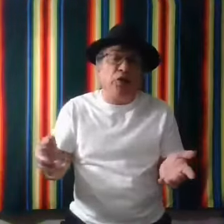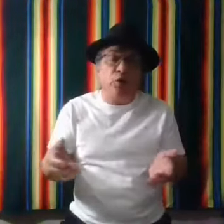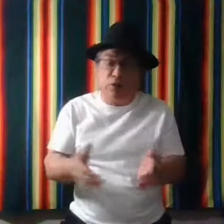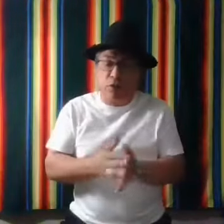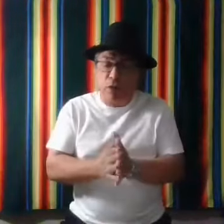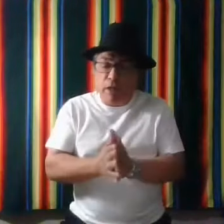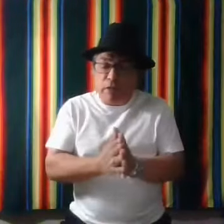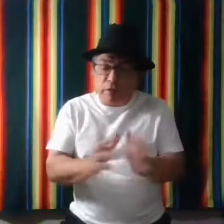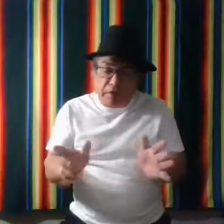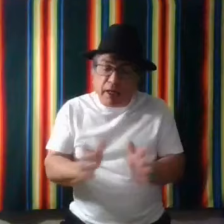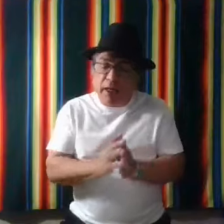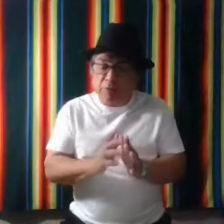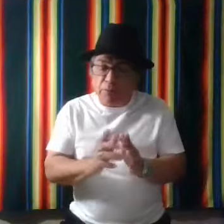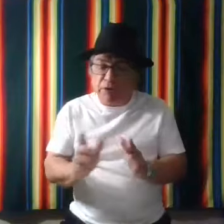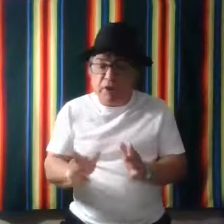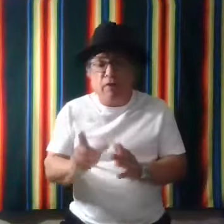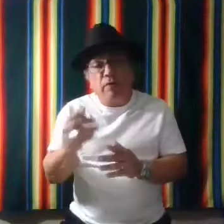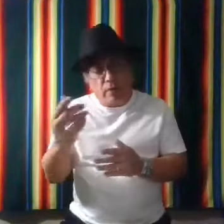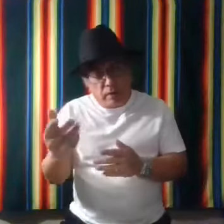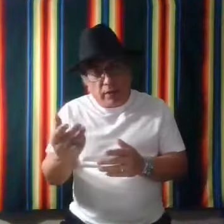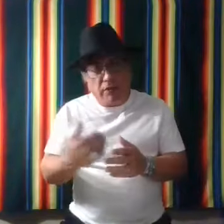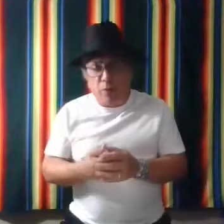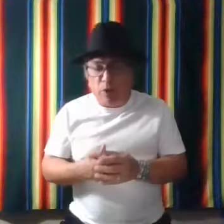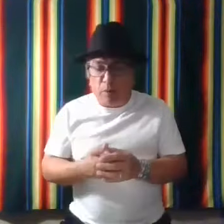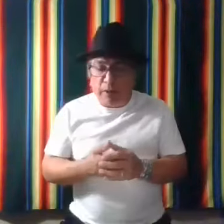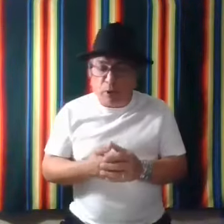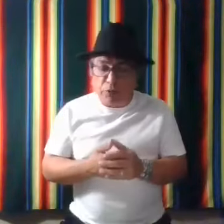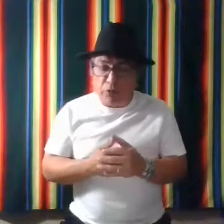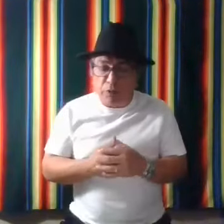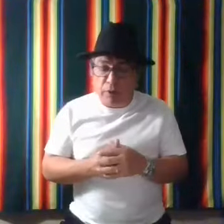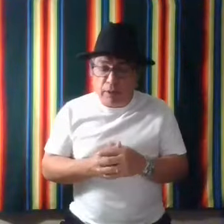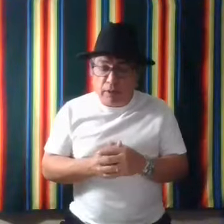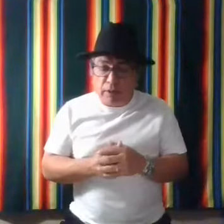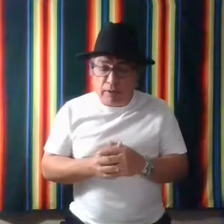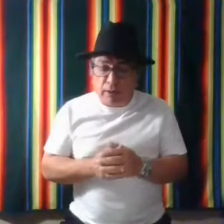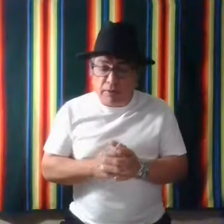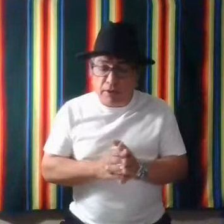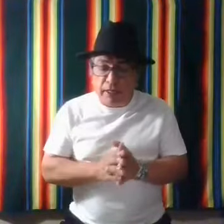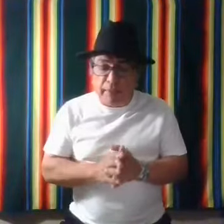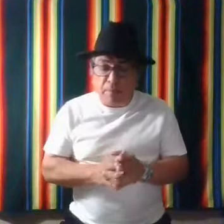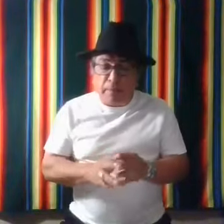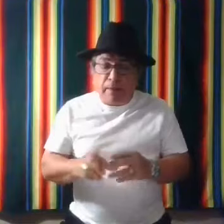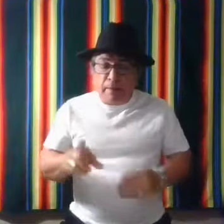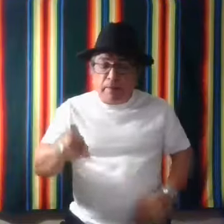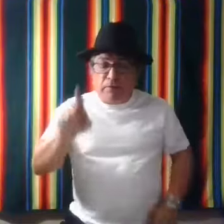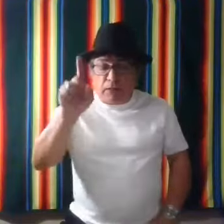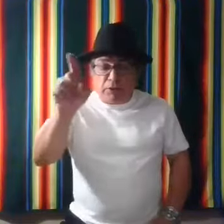know, so different times, but still, it still probably holds true, uh, today. So that's,